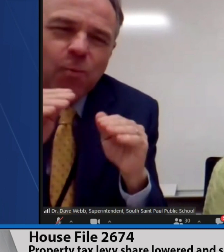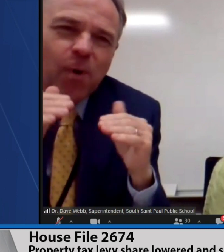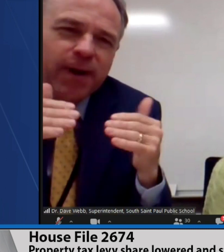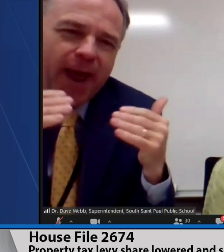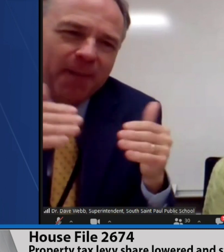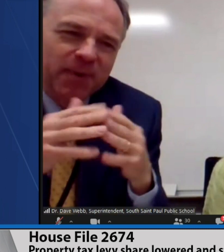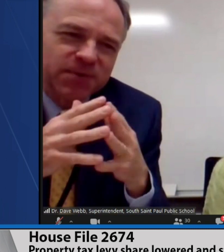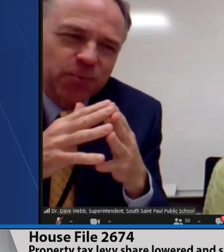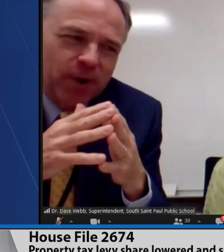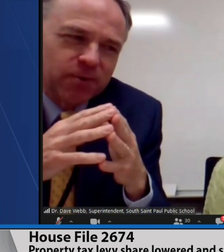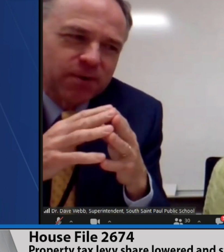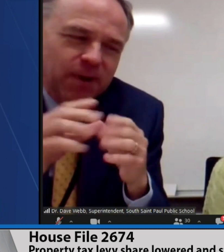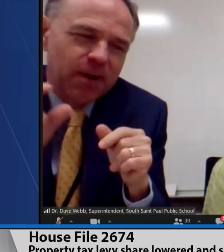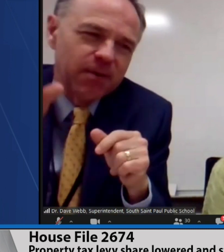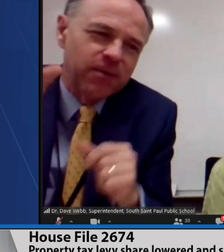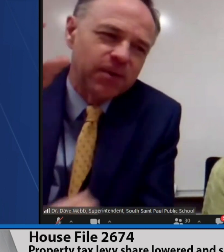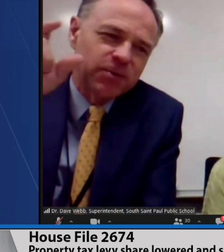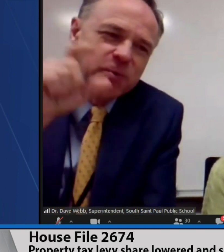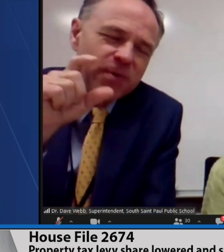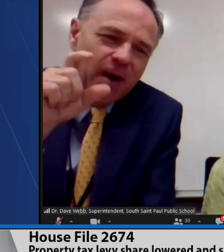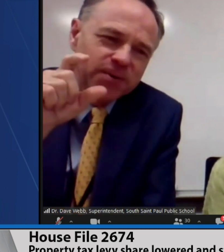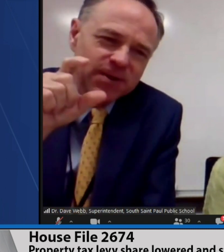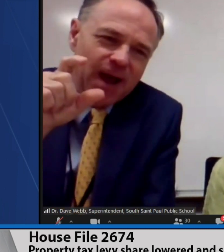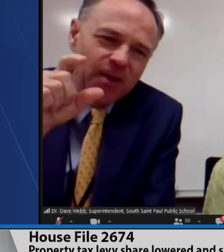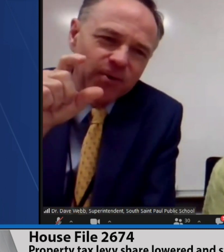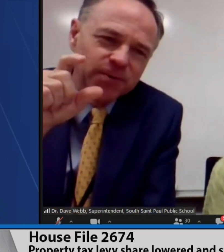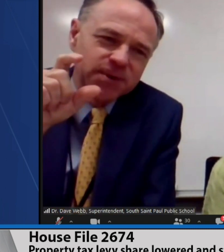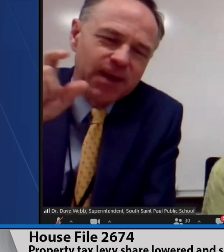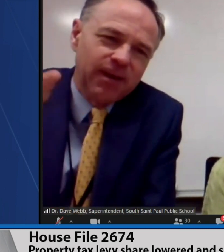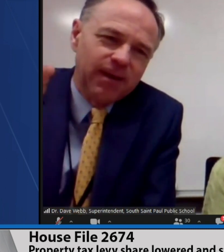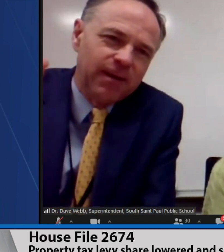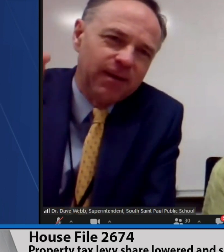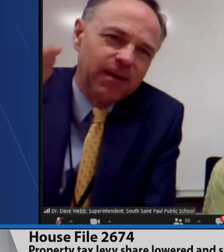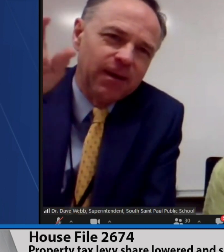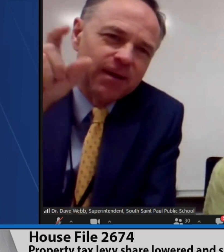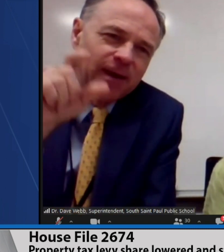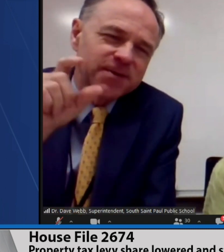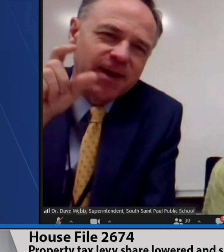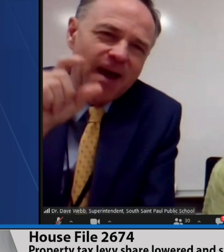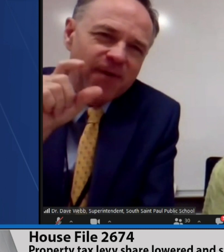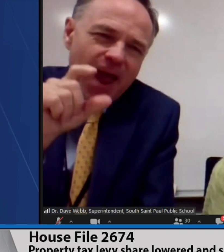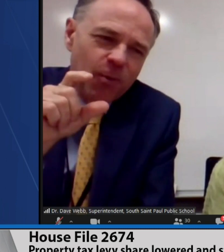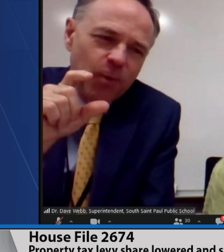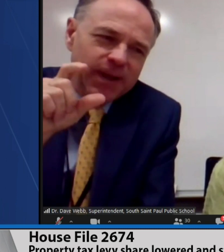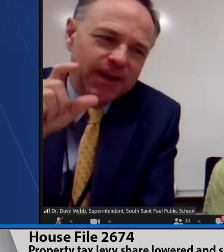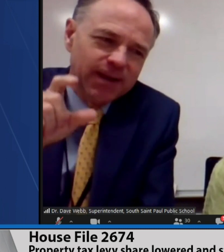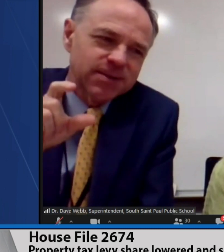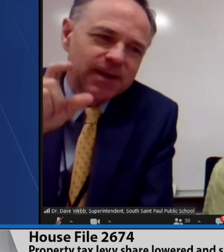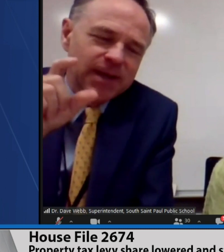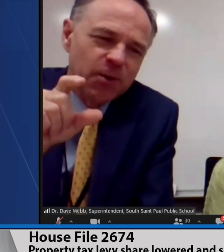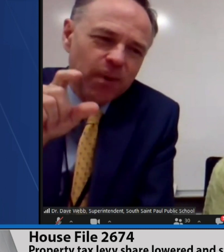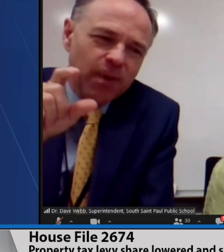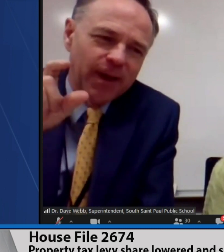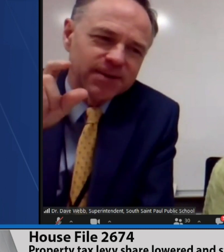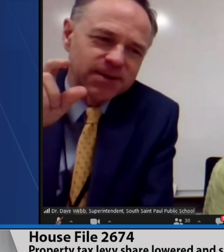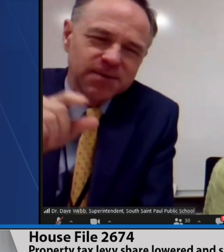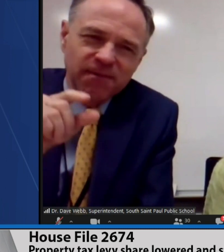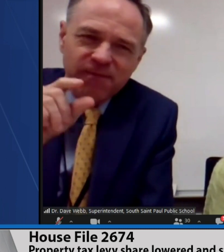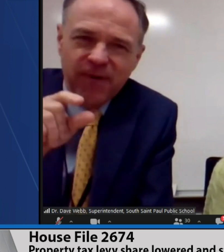What happens when the $2,000 doesn't have equity isn't equalized isn't